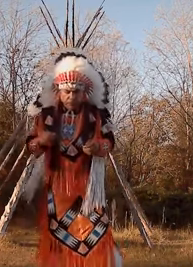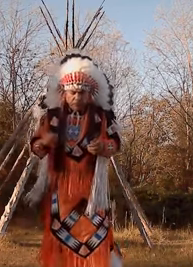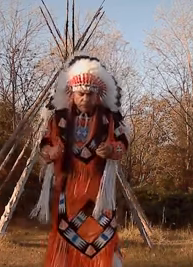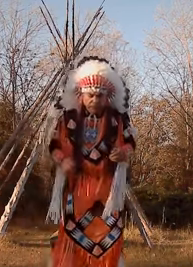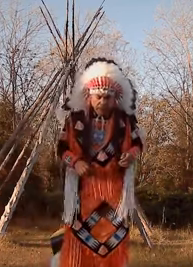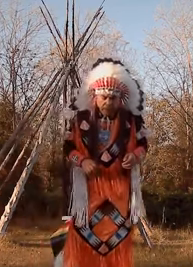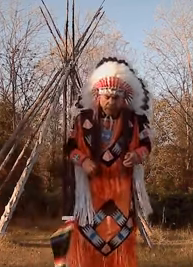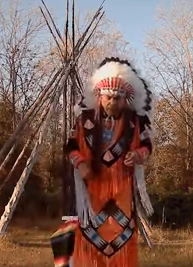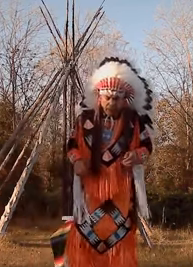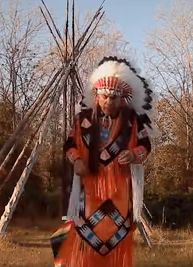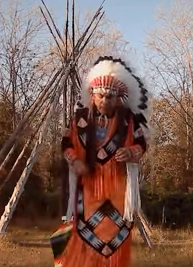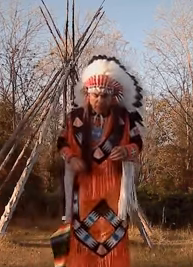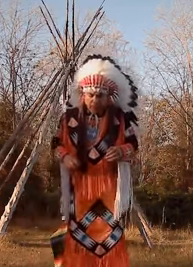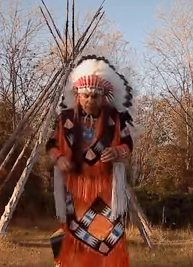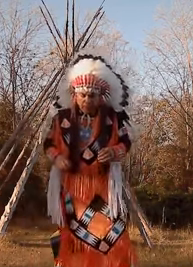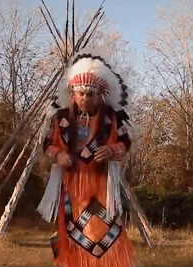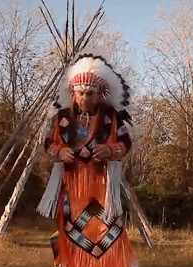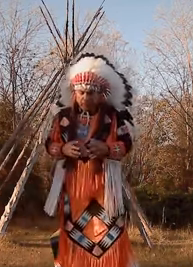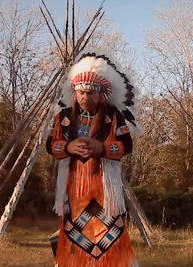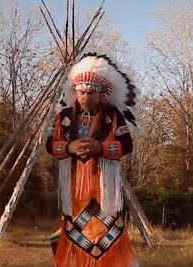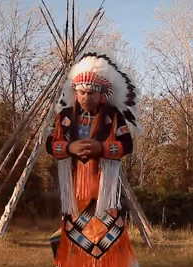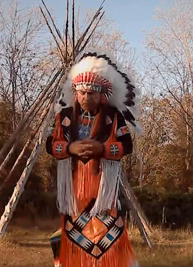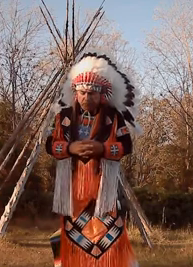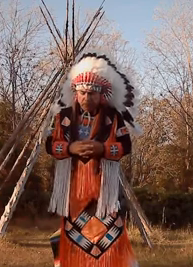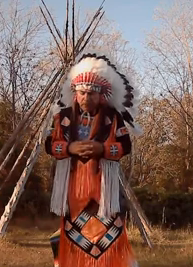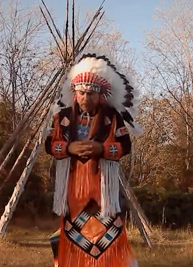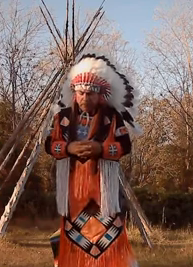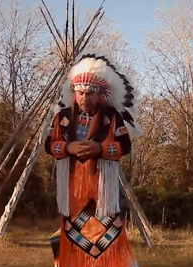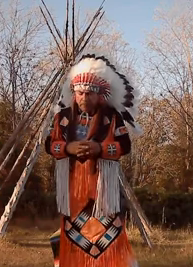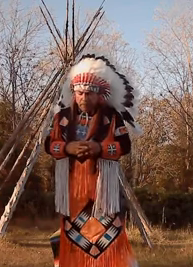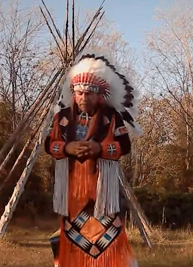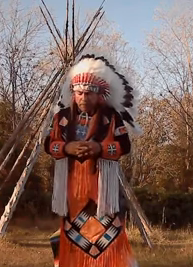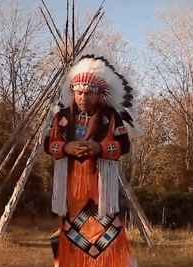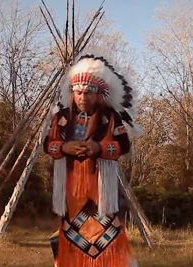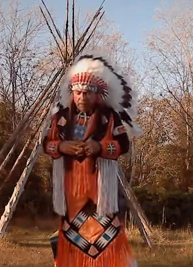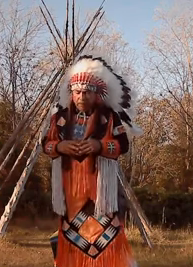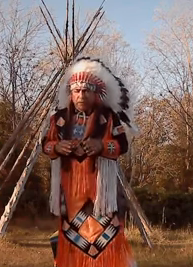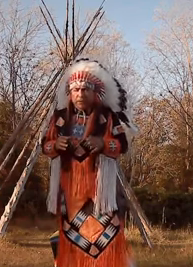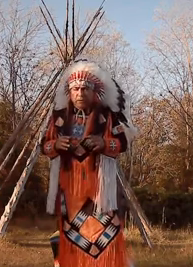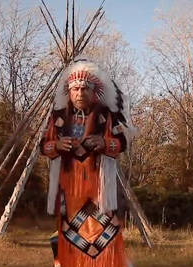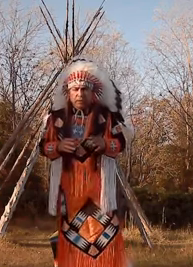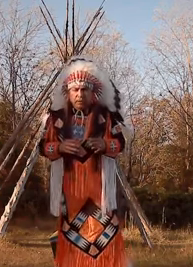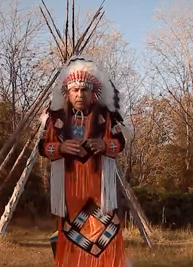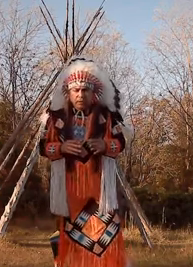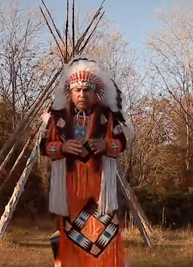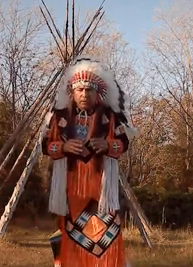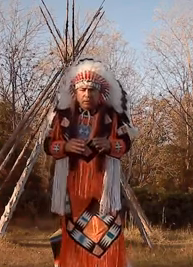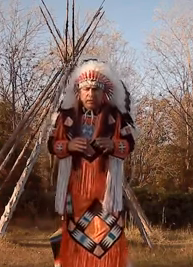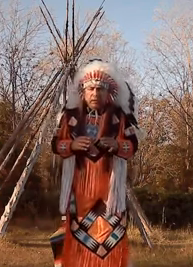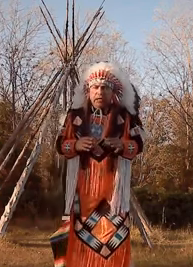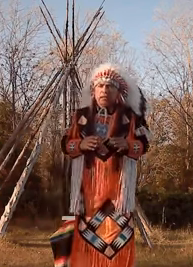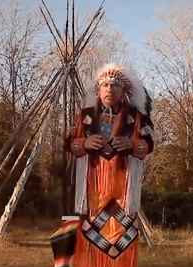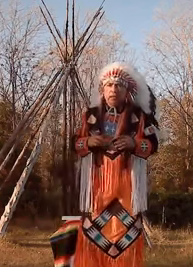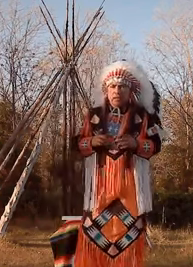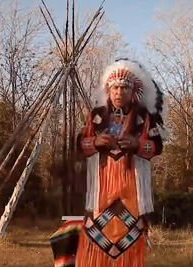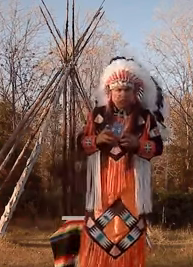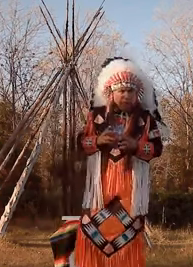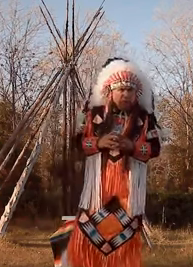Now, um, this, again, is Native